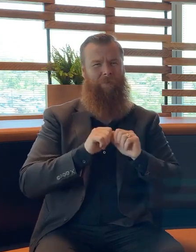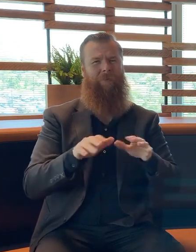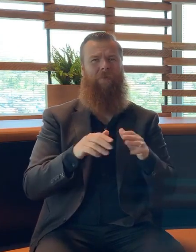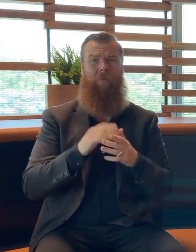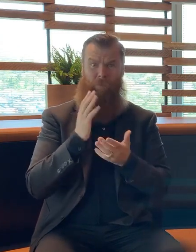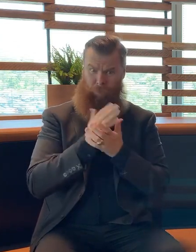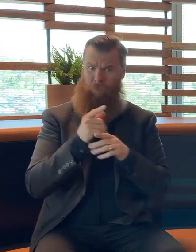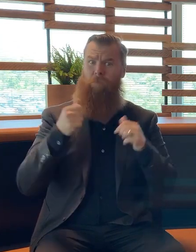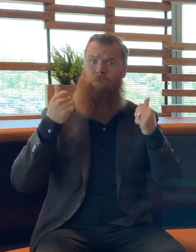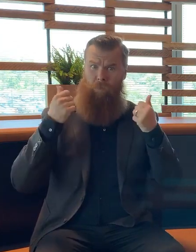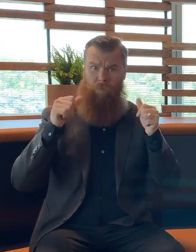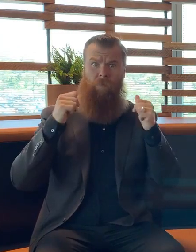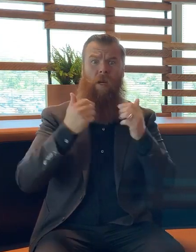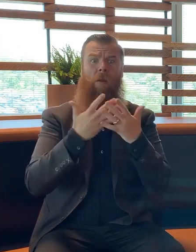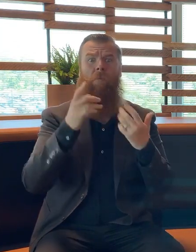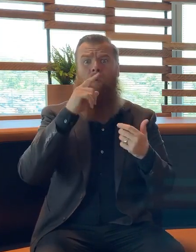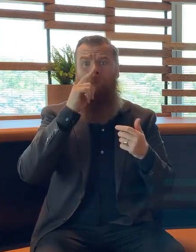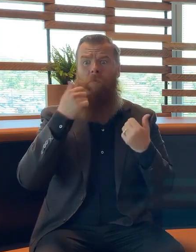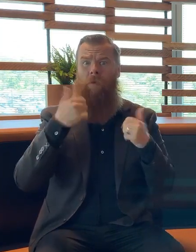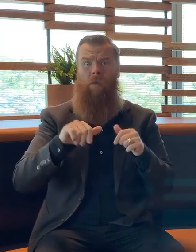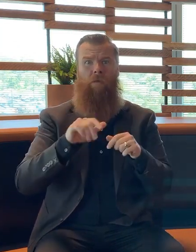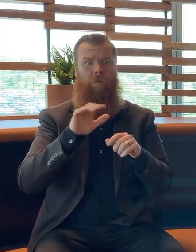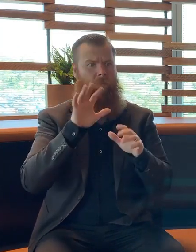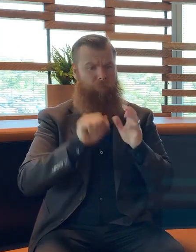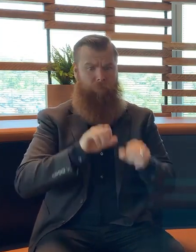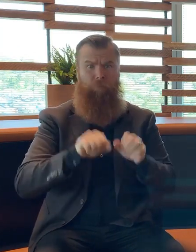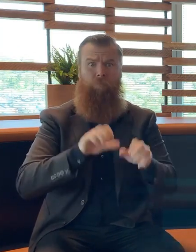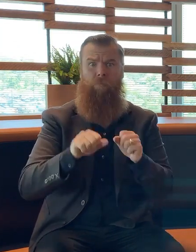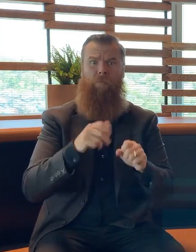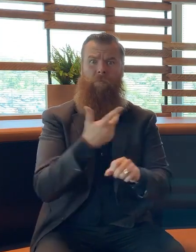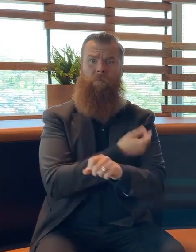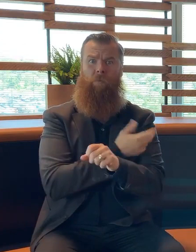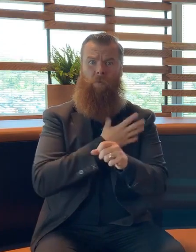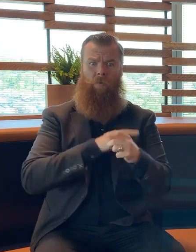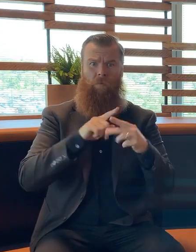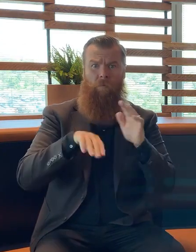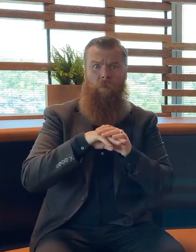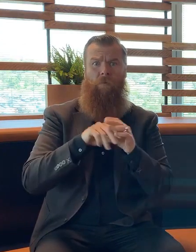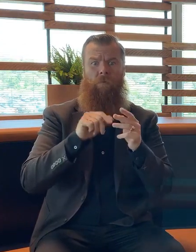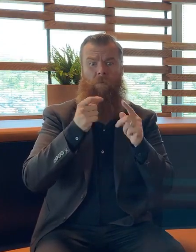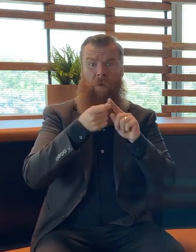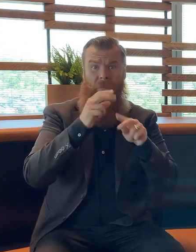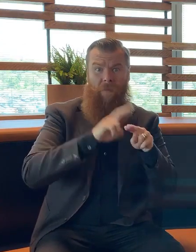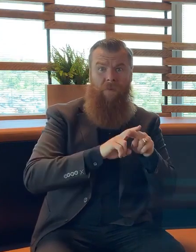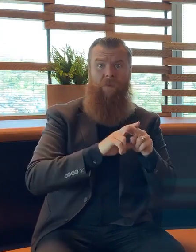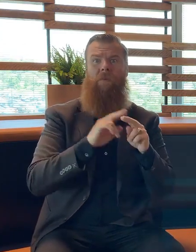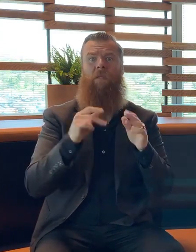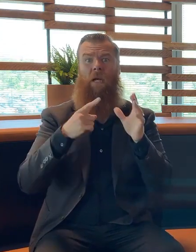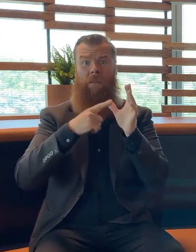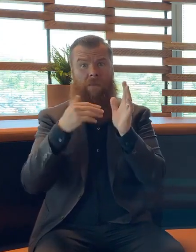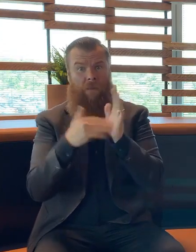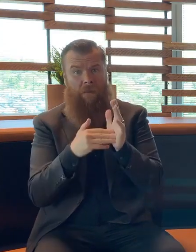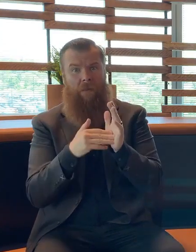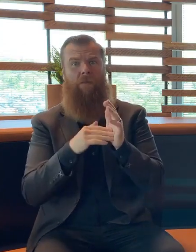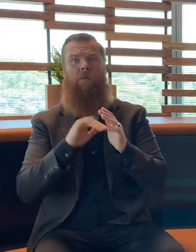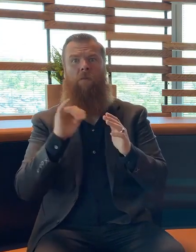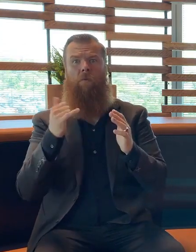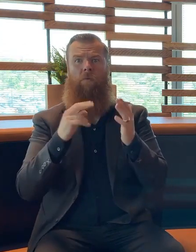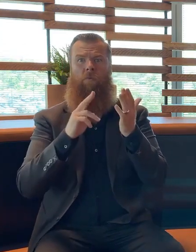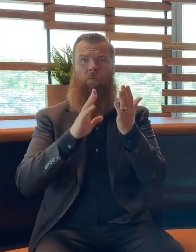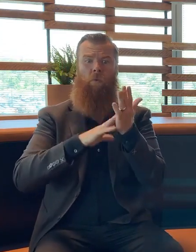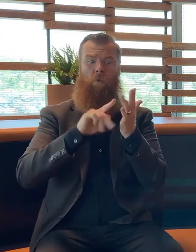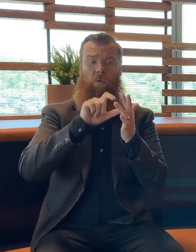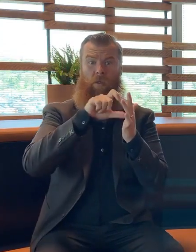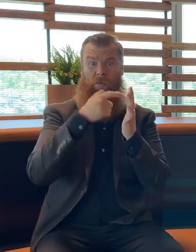that have come forward and been fully vaccinated either with Pfizer, AstraZeneca or the Moderna vaccine. That's been a